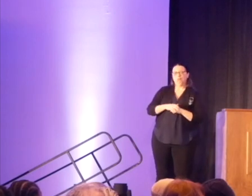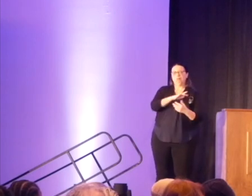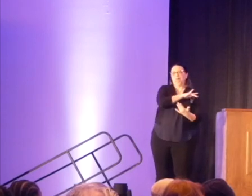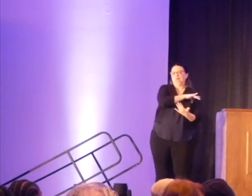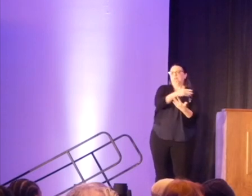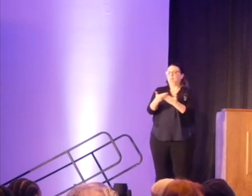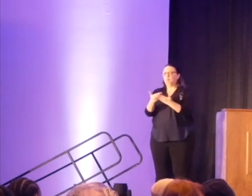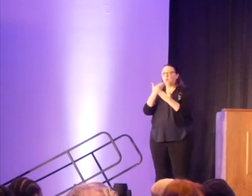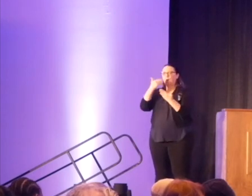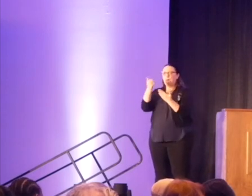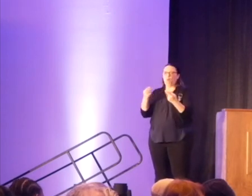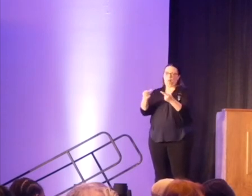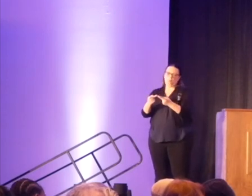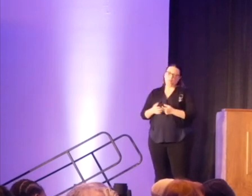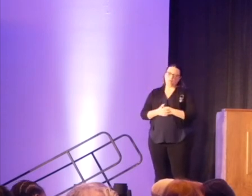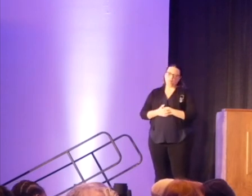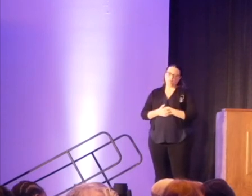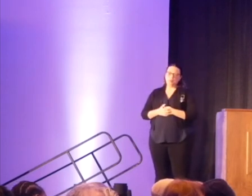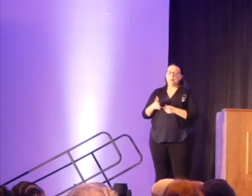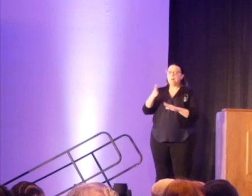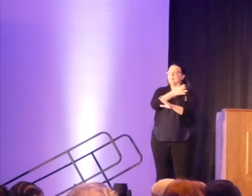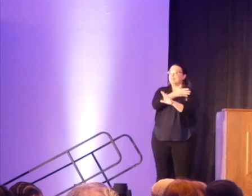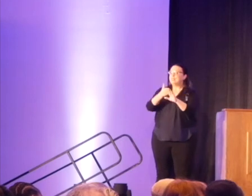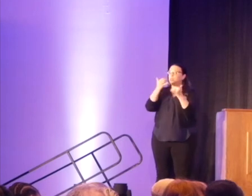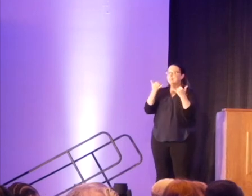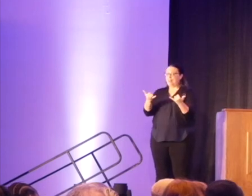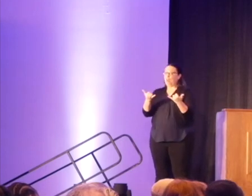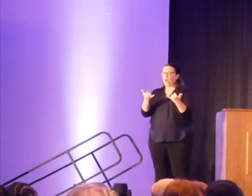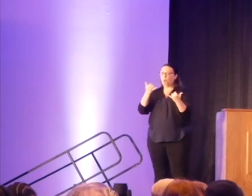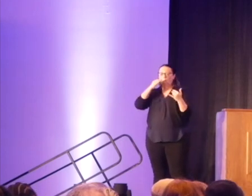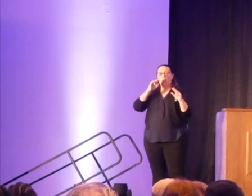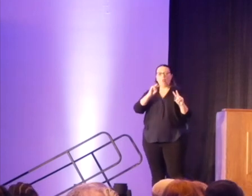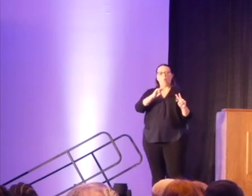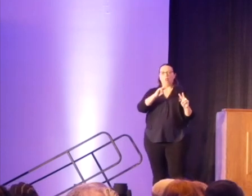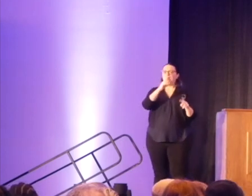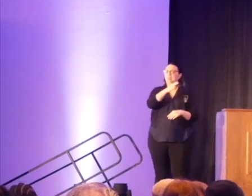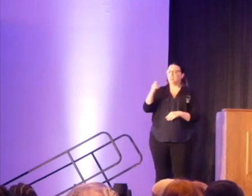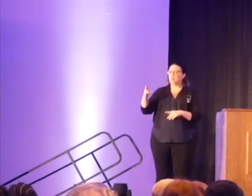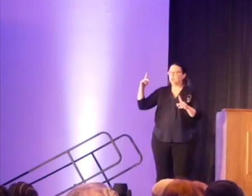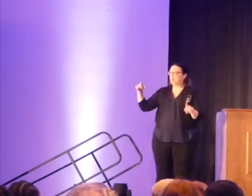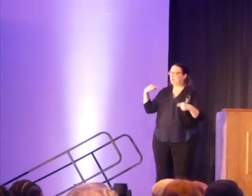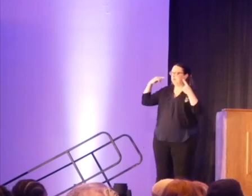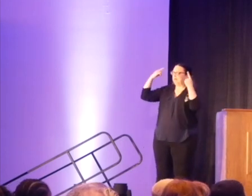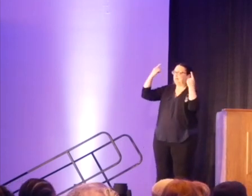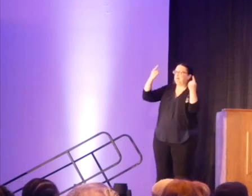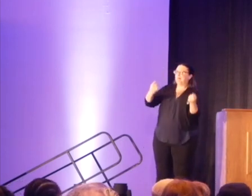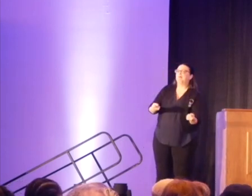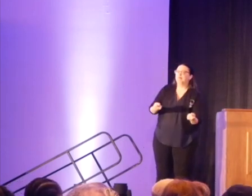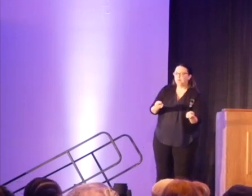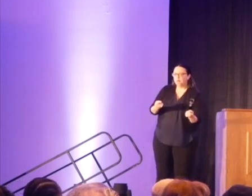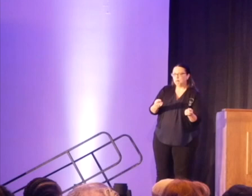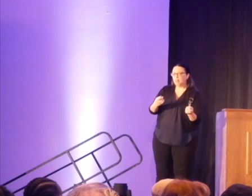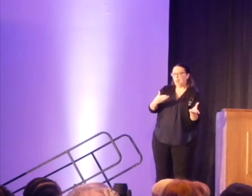better place. But up until this point, when I look at the arc of history, that moral arc that's bending